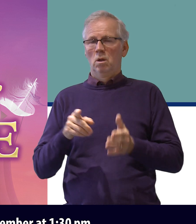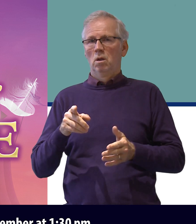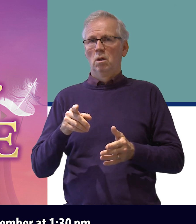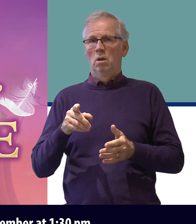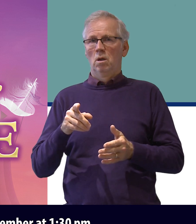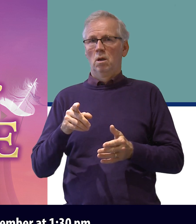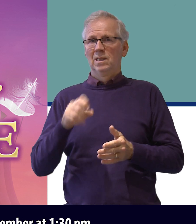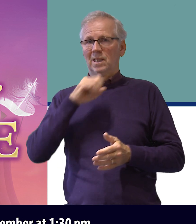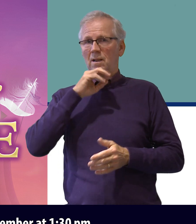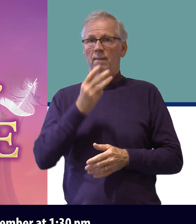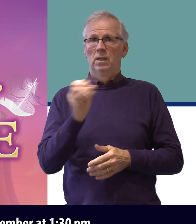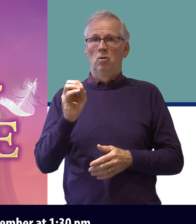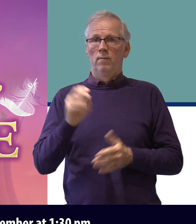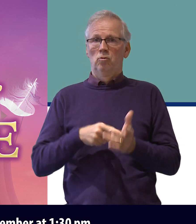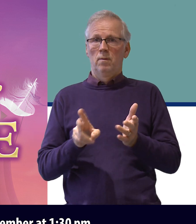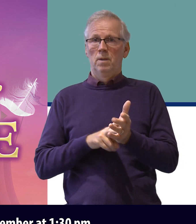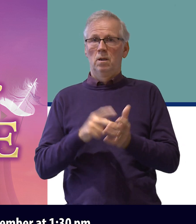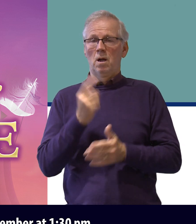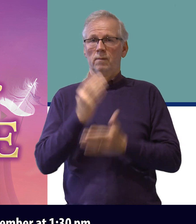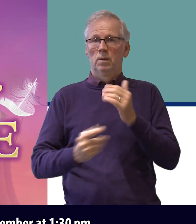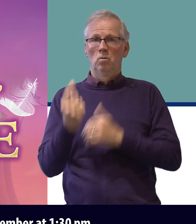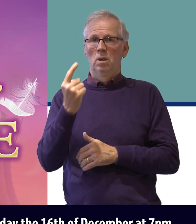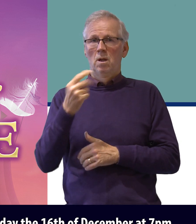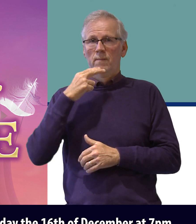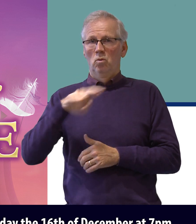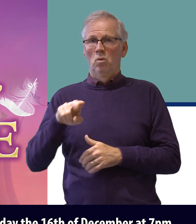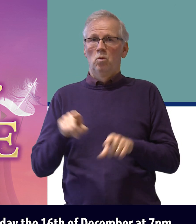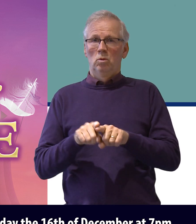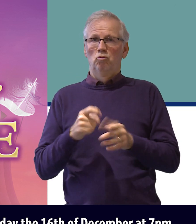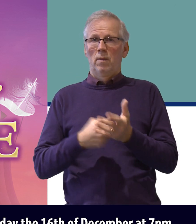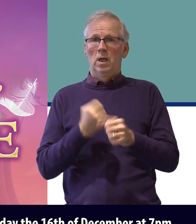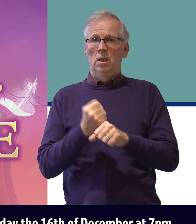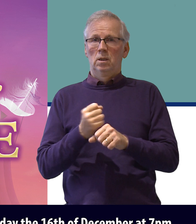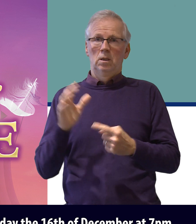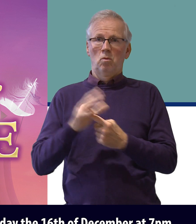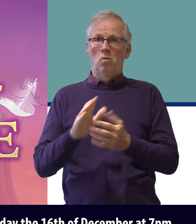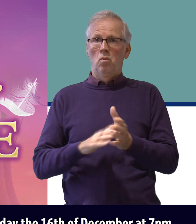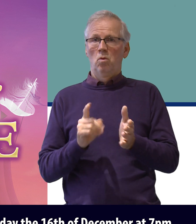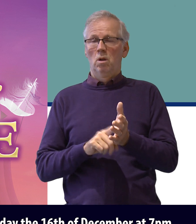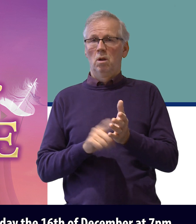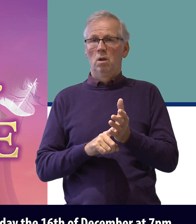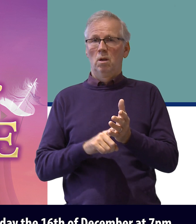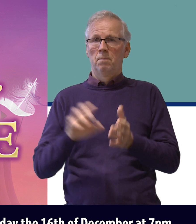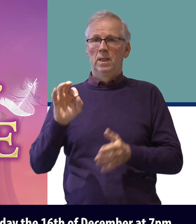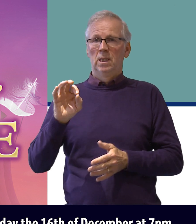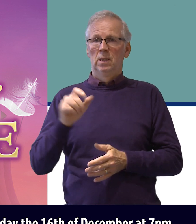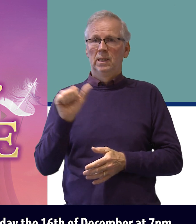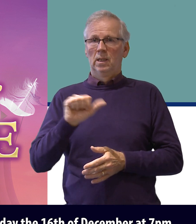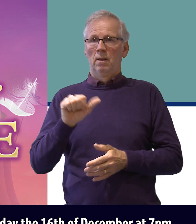November at 1.30pm and also at Rutherglen Town Hall on Monday 16th December